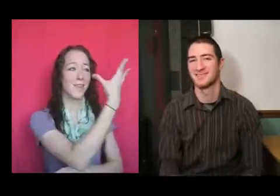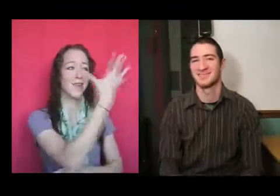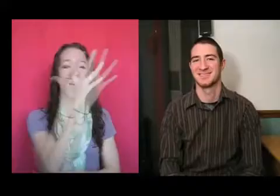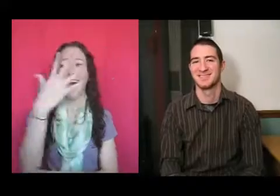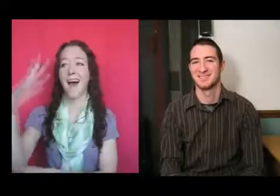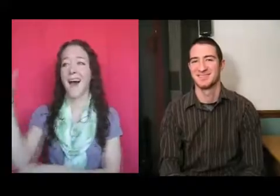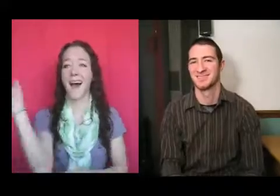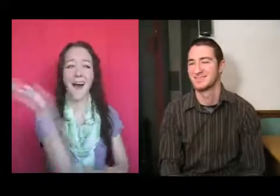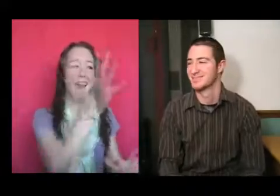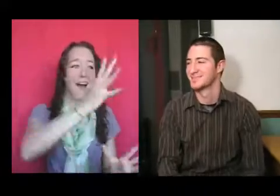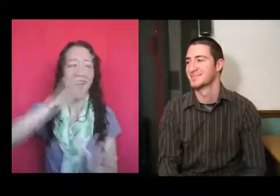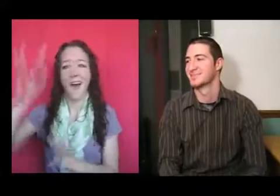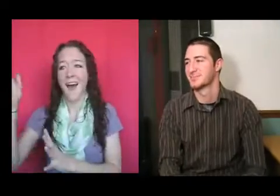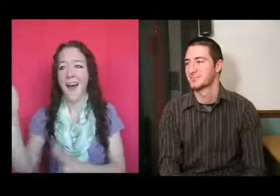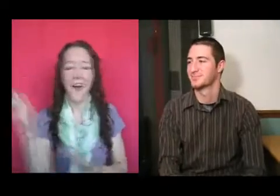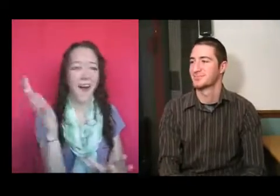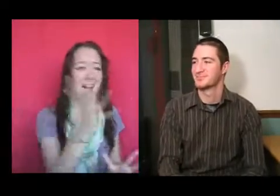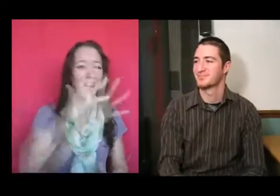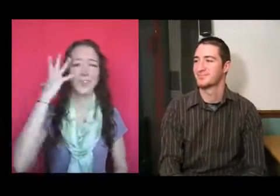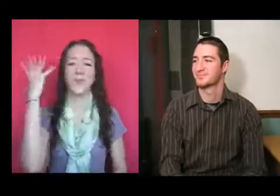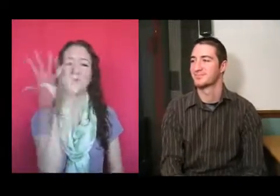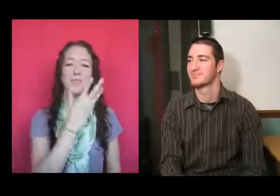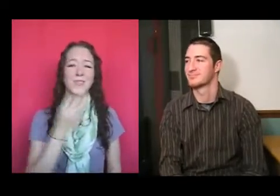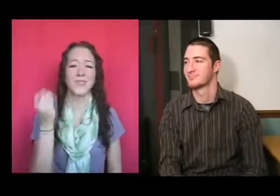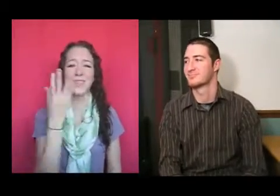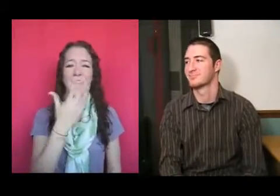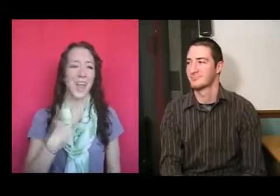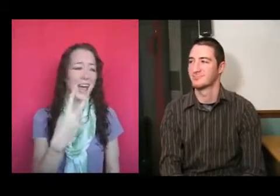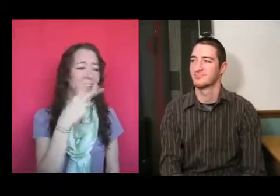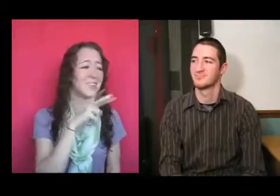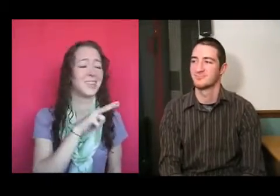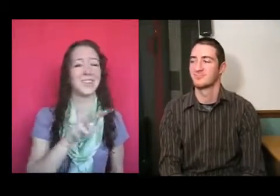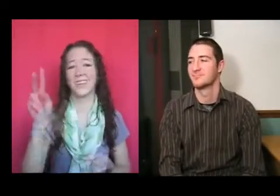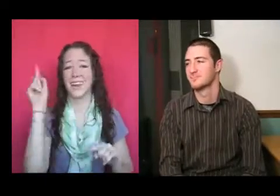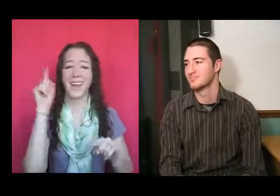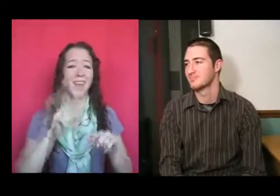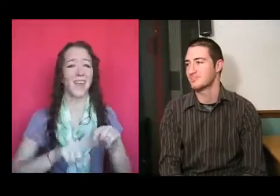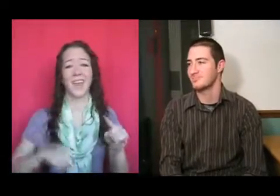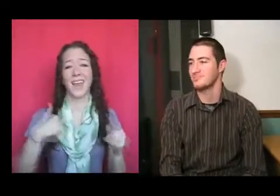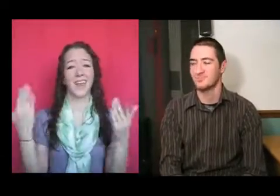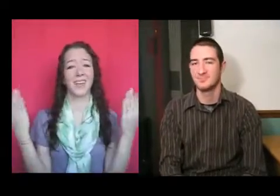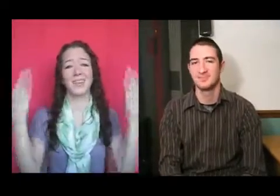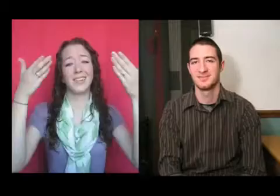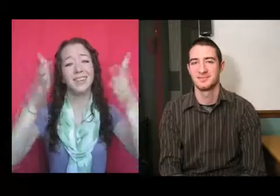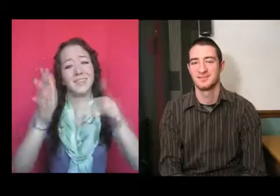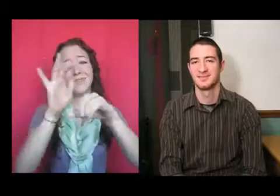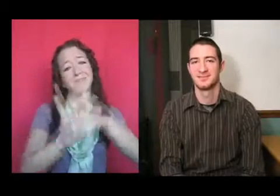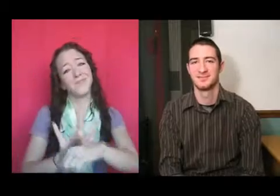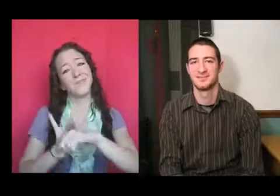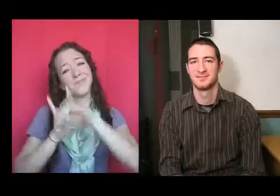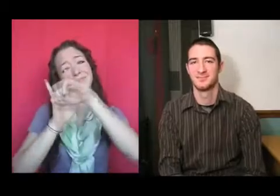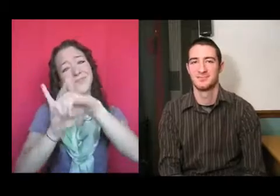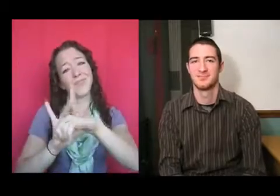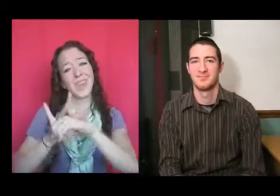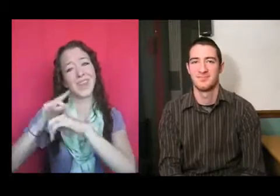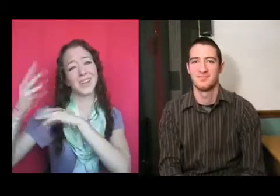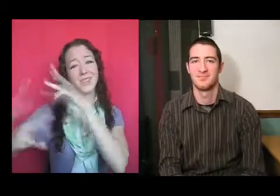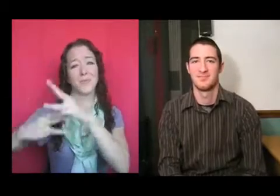though the breeze ends through the trees. I move so pretty. You're all I see. As the